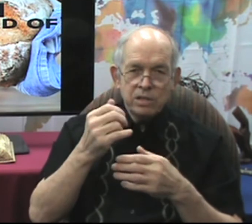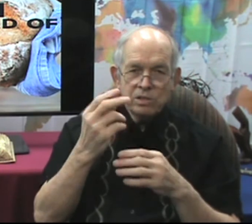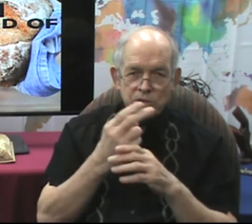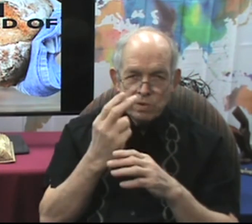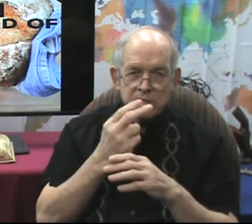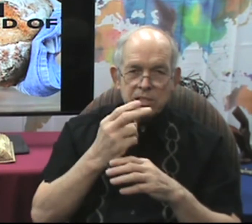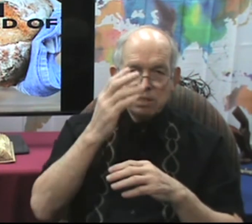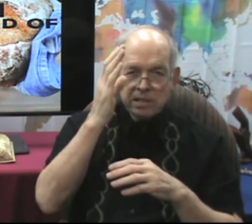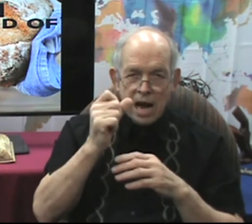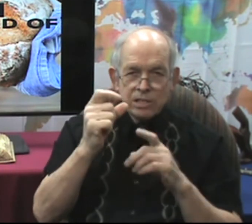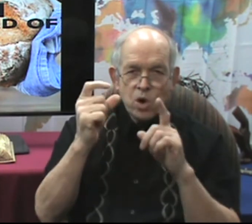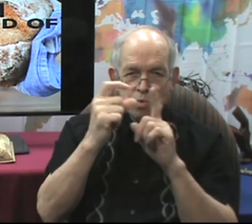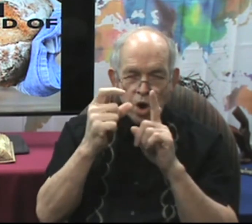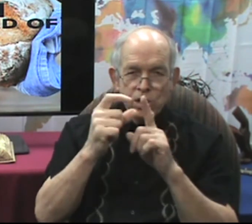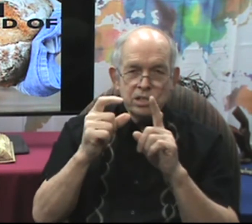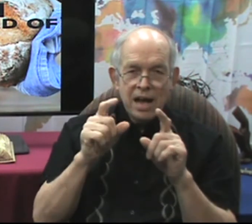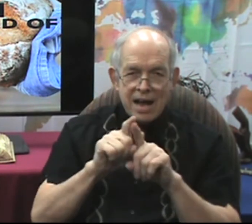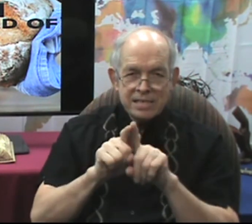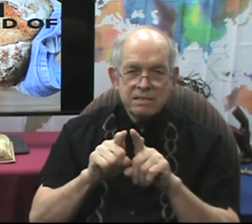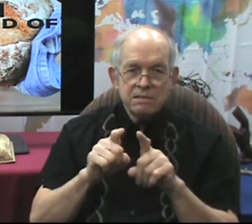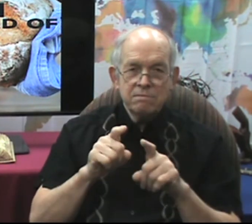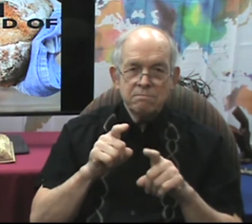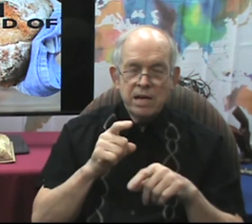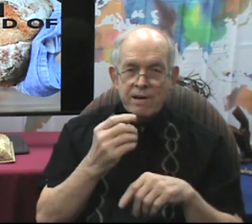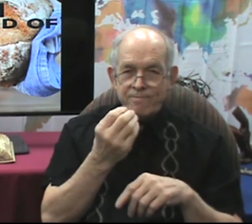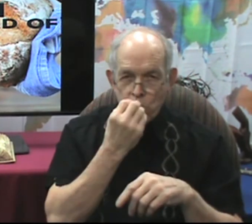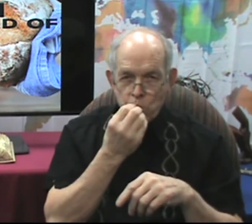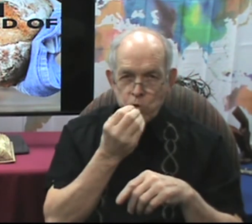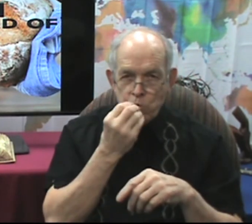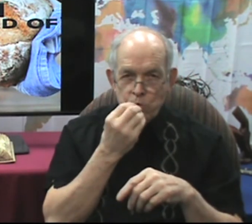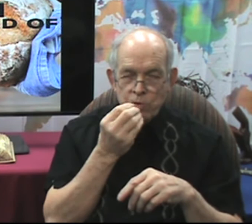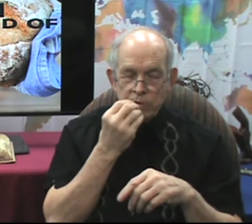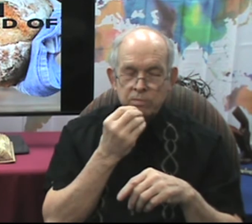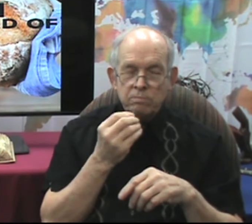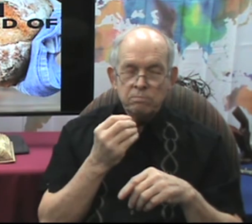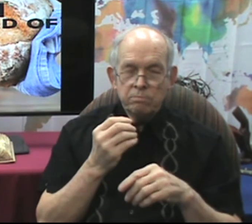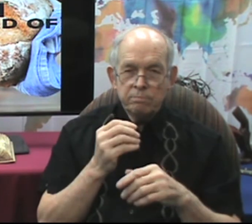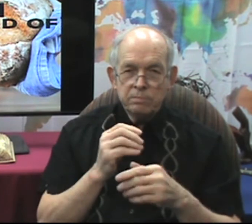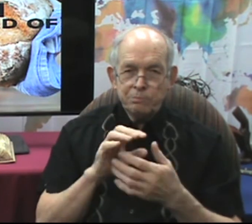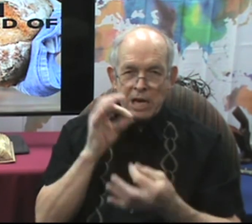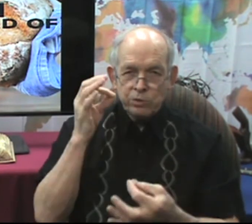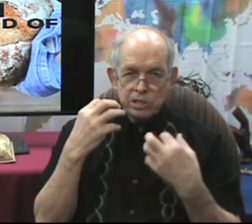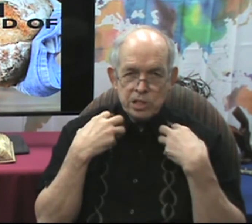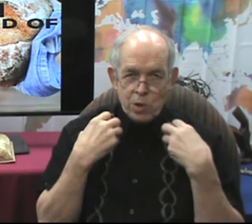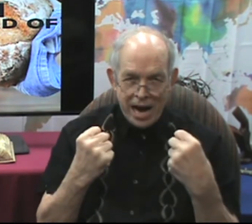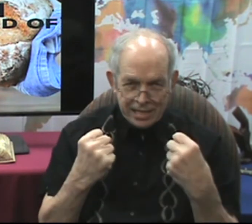using God's words as food, different strength,